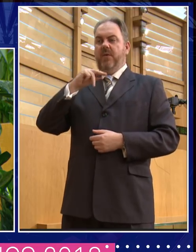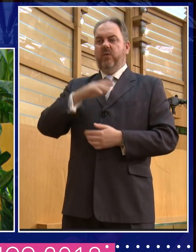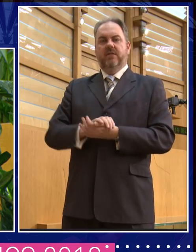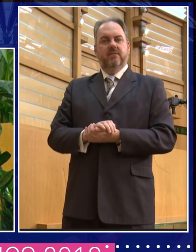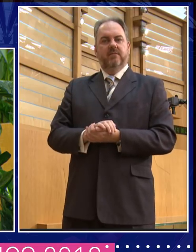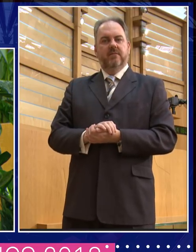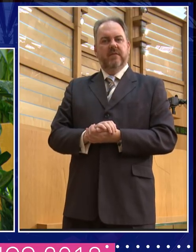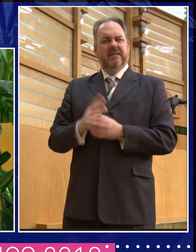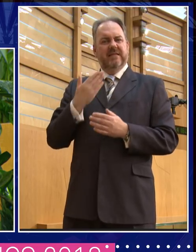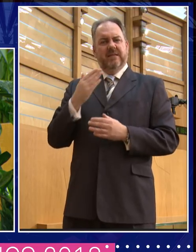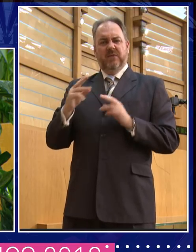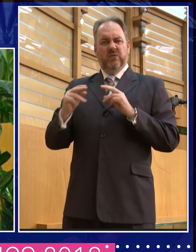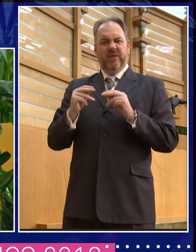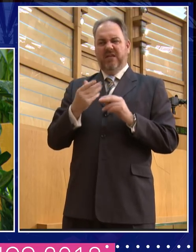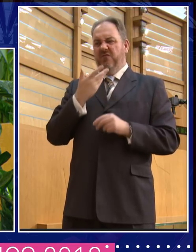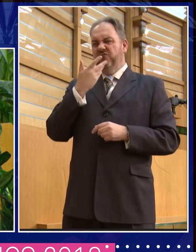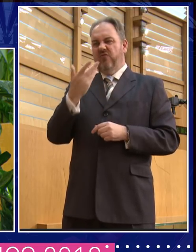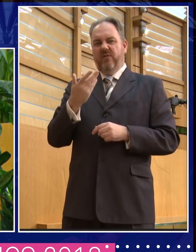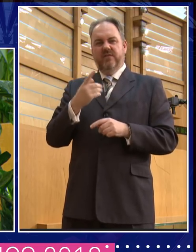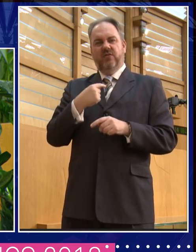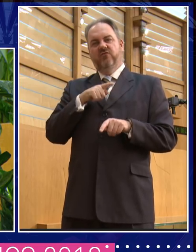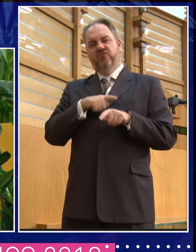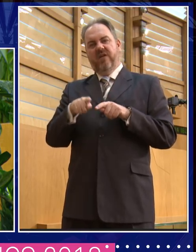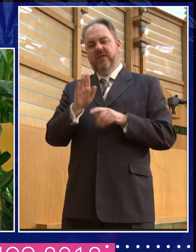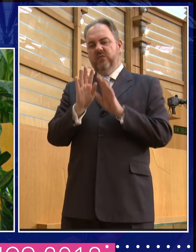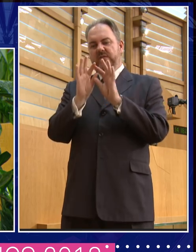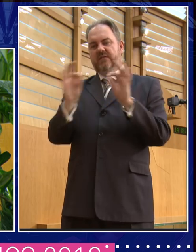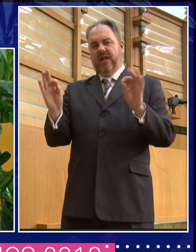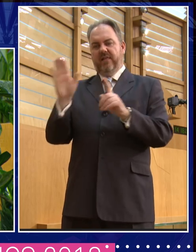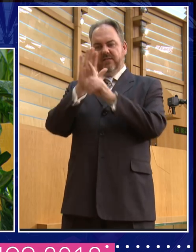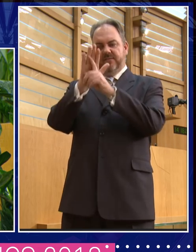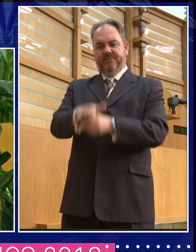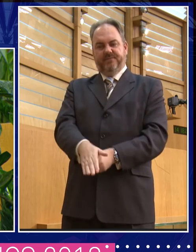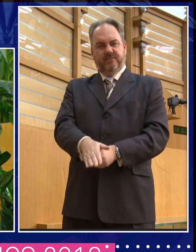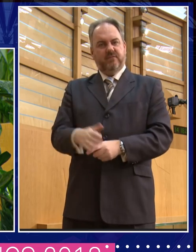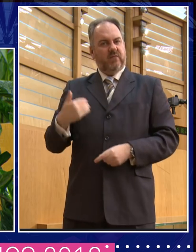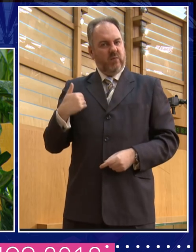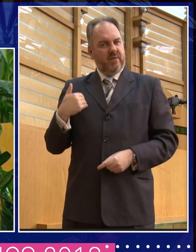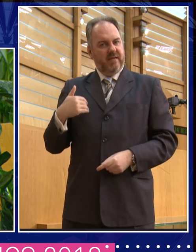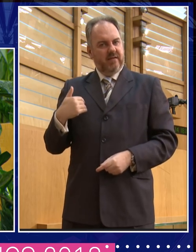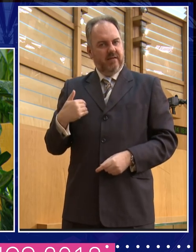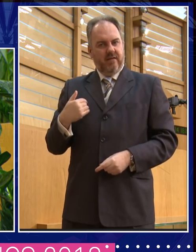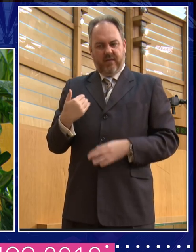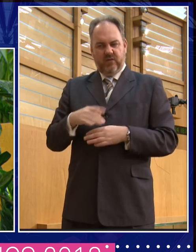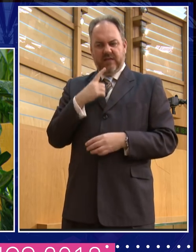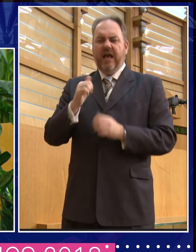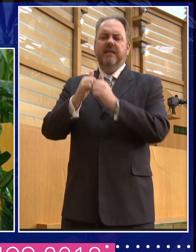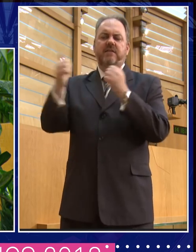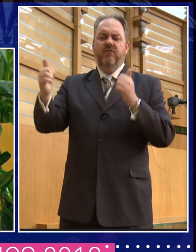do is not say, I disagree with you on this particular issue, which they may or may not do. They're saying, I don't want you to